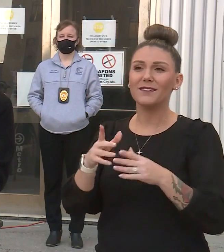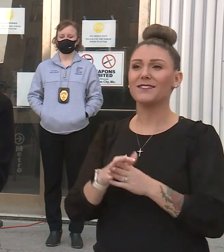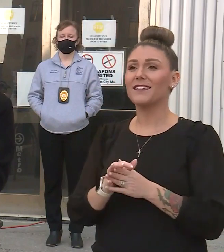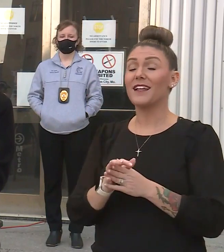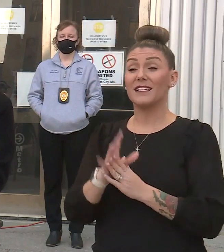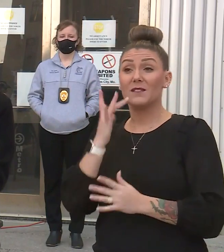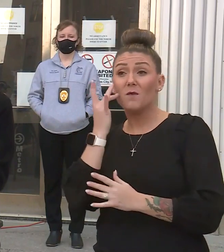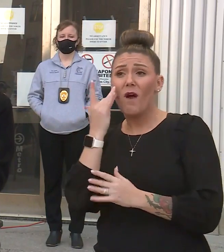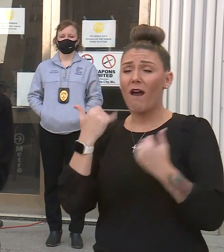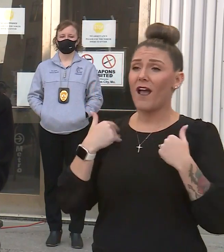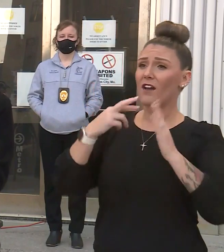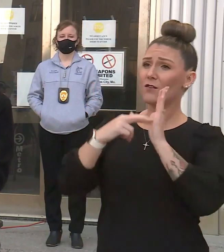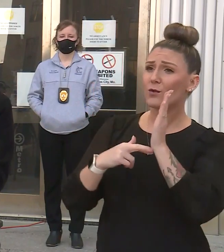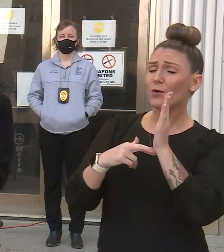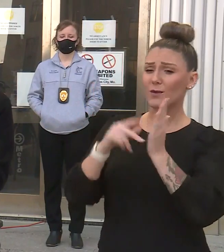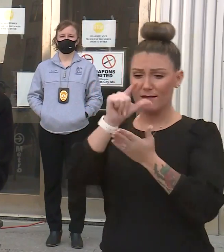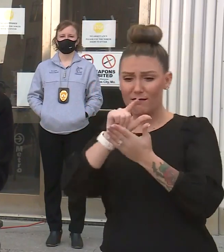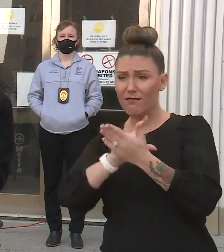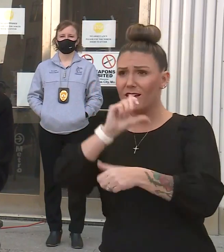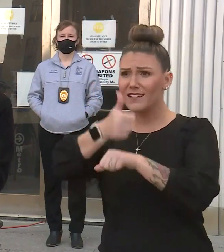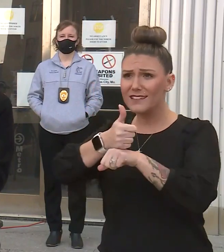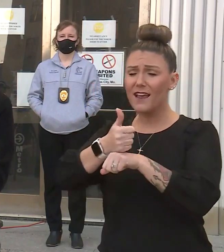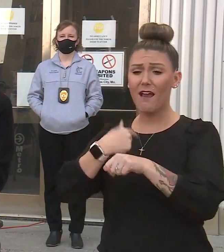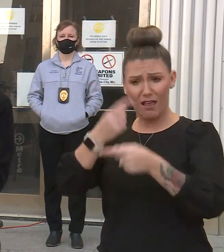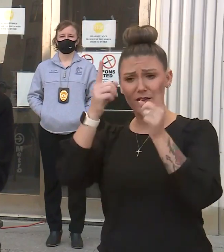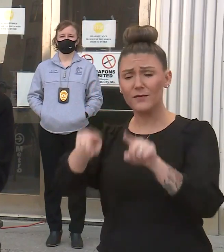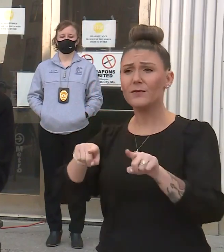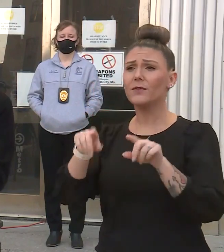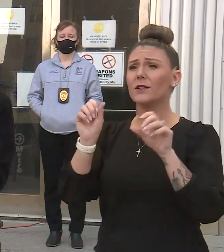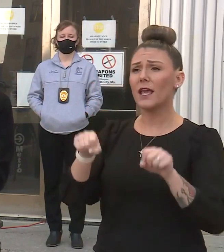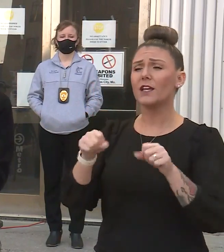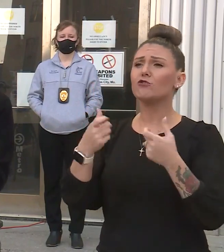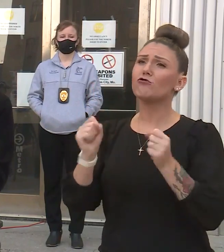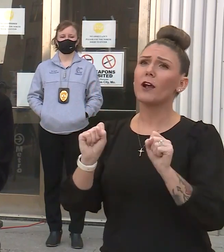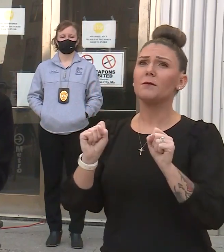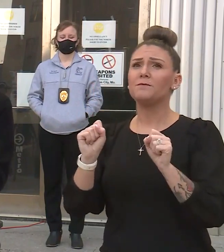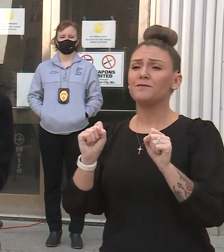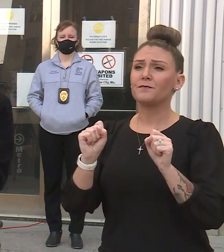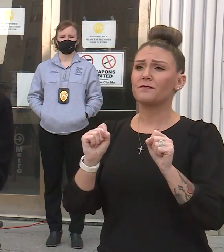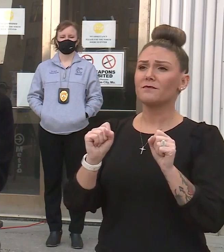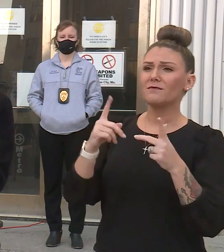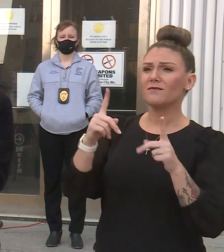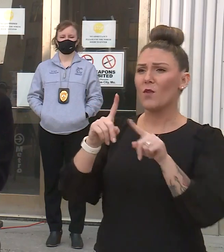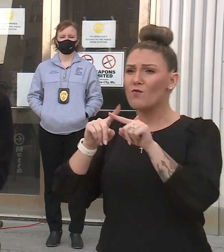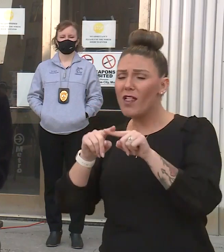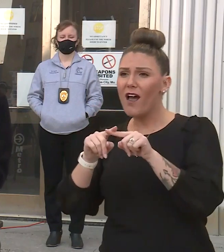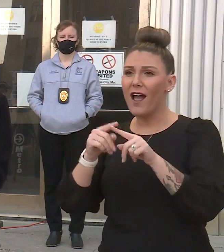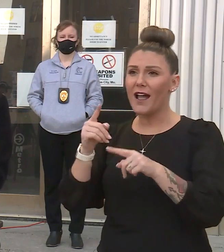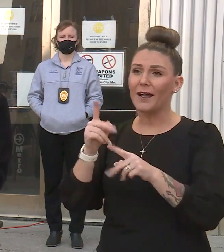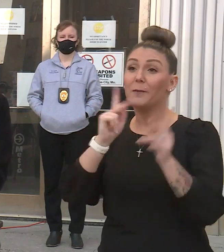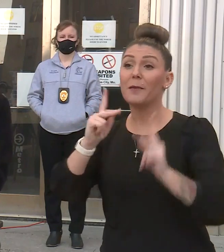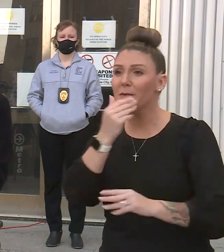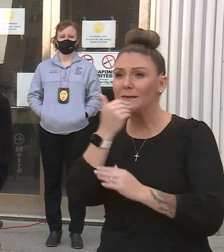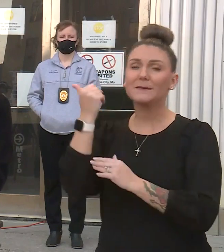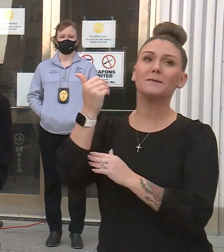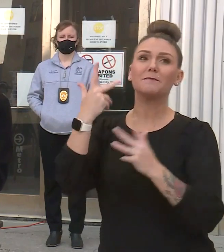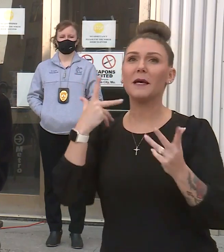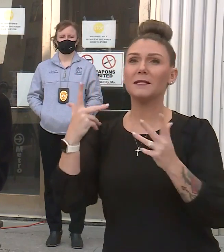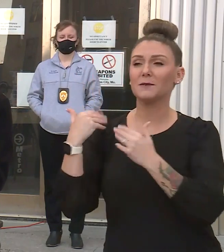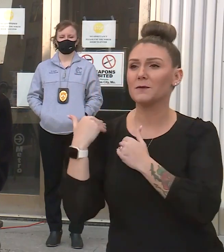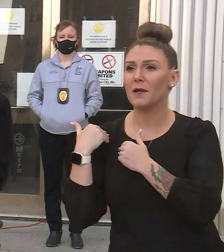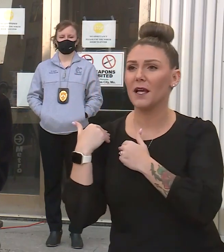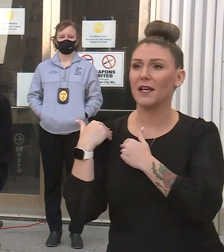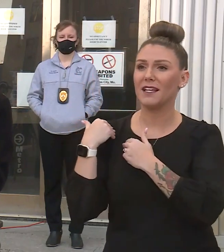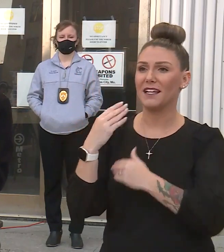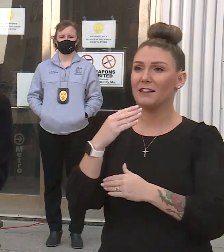you have rules and why you have laws. While I agree that we can try to try to lean on people's best senses of kindness to